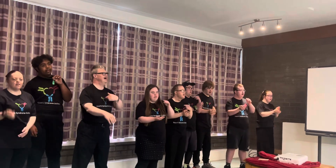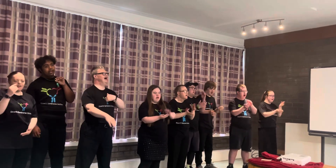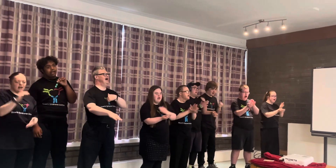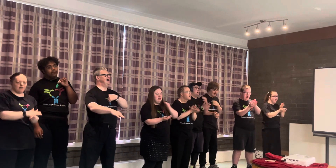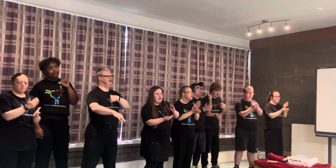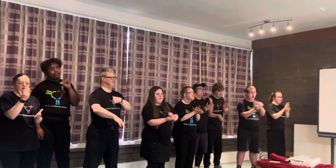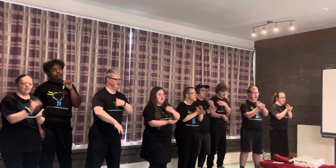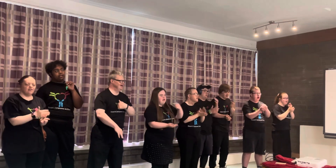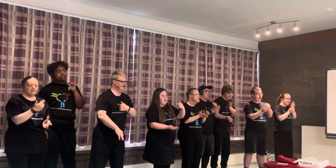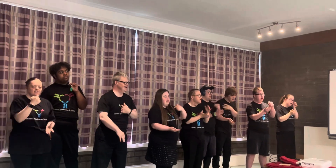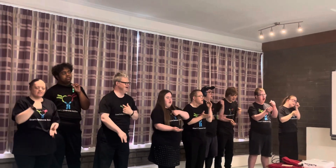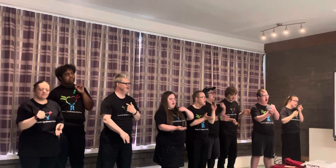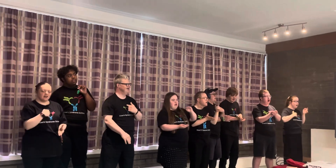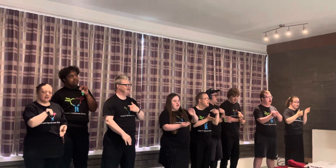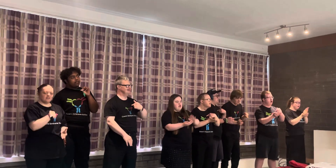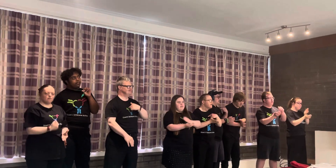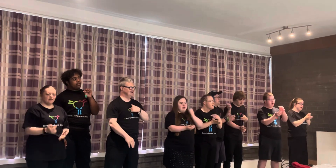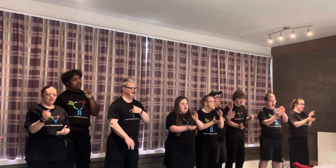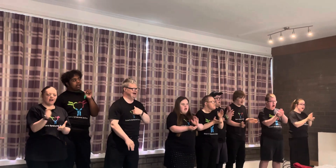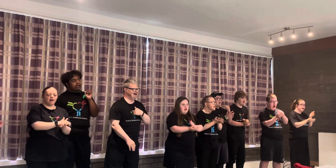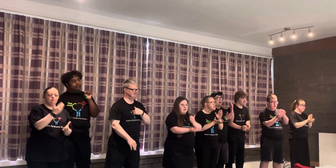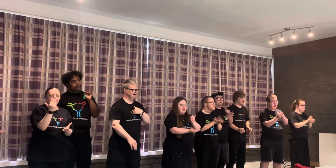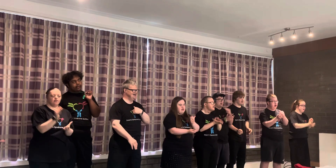happy, I would be happy.